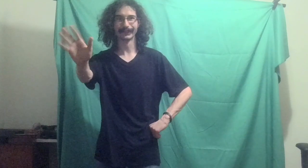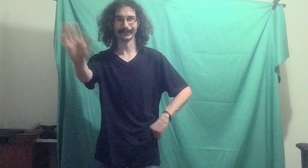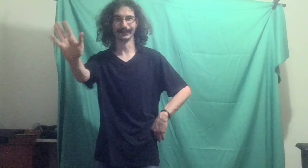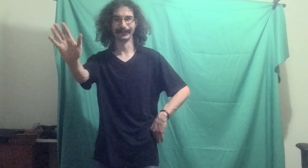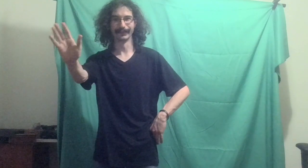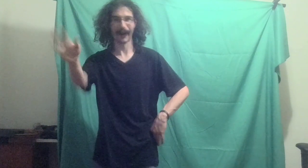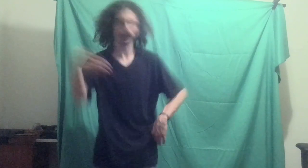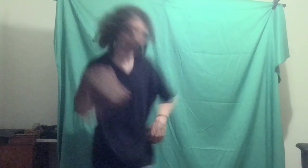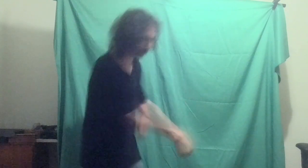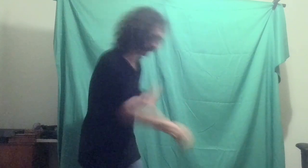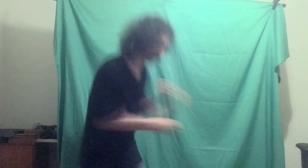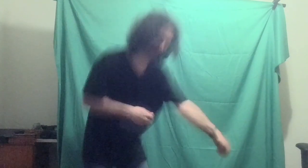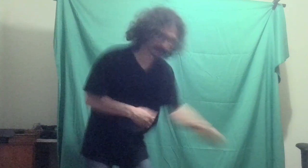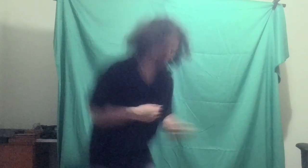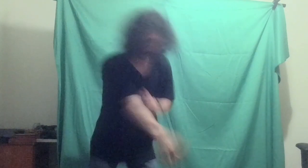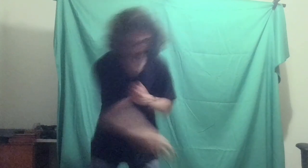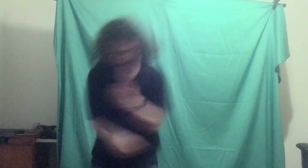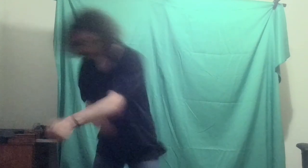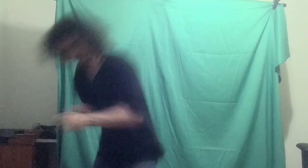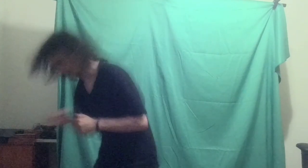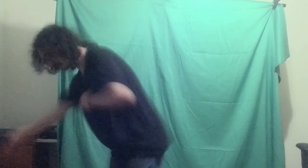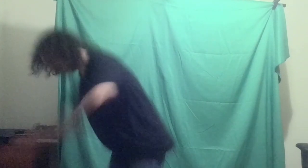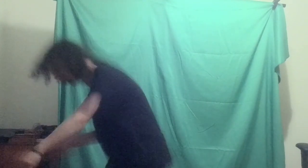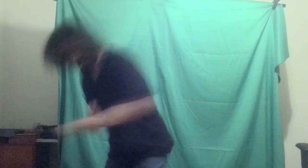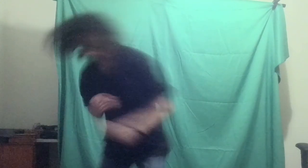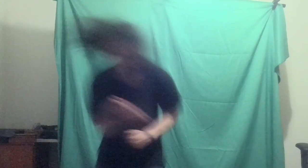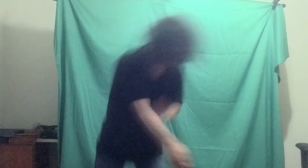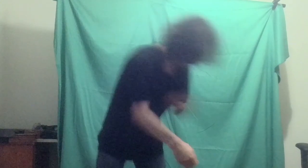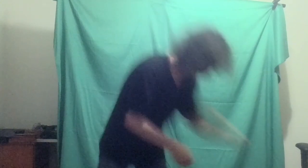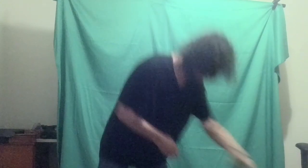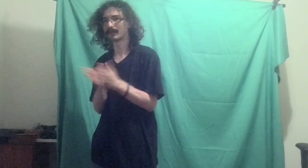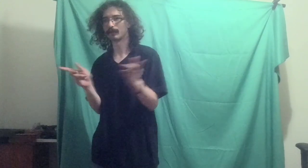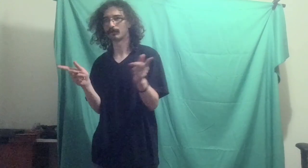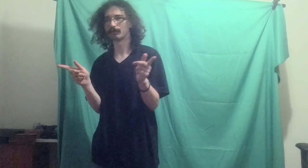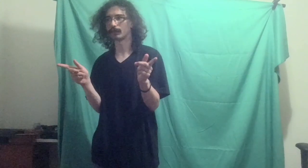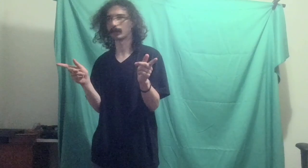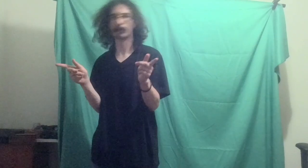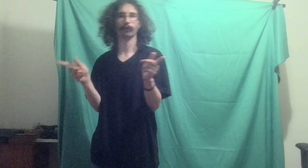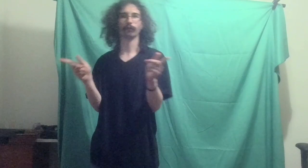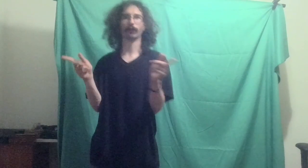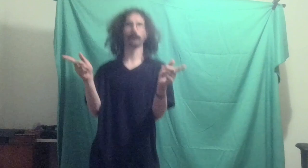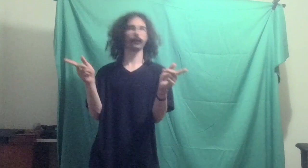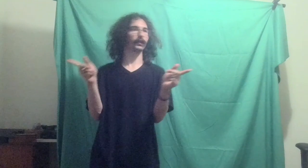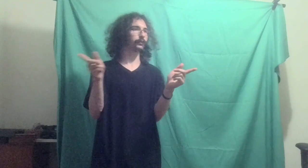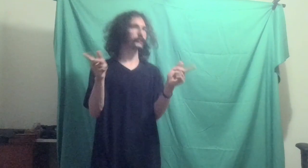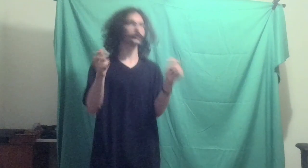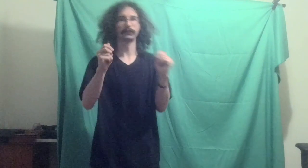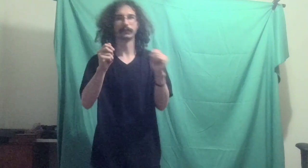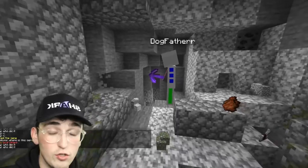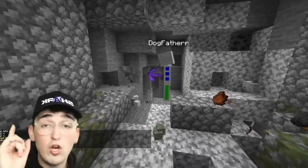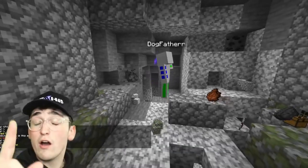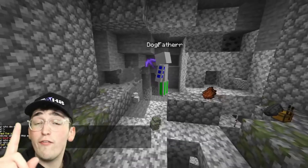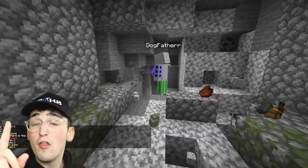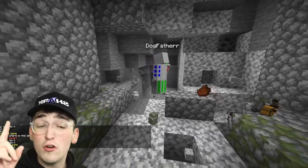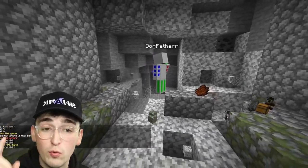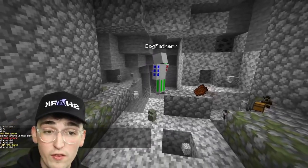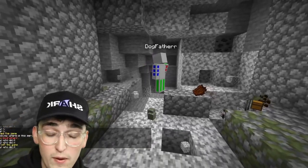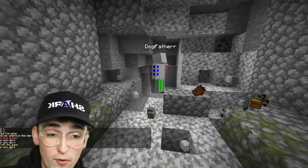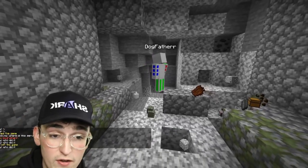Cool. I'm gonna go back to mining now. Keep wrecking these blocks. Can we, can we show that, please? The Dogfather is one of the people that are